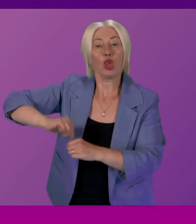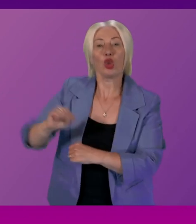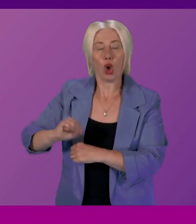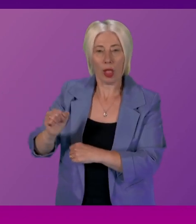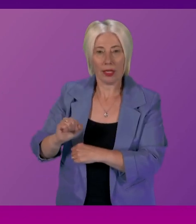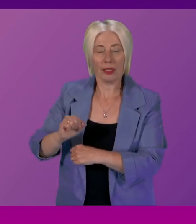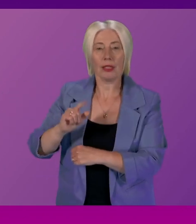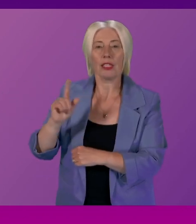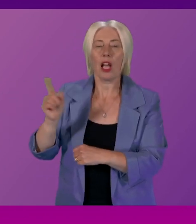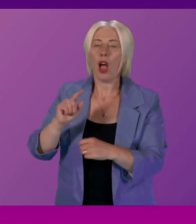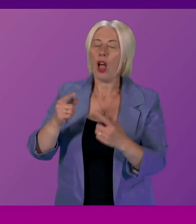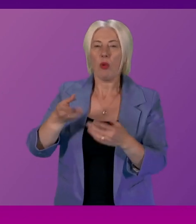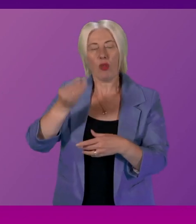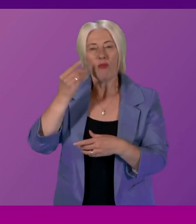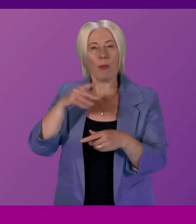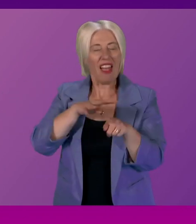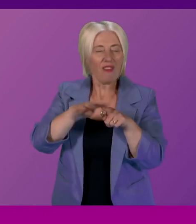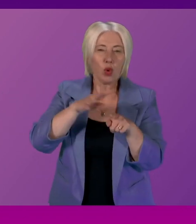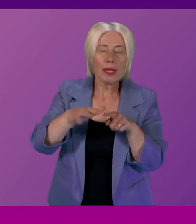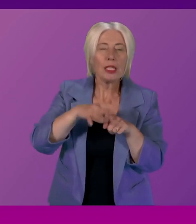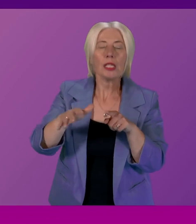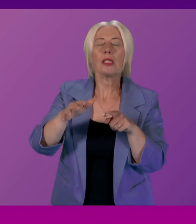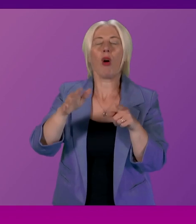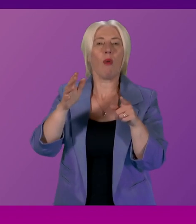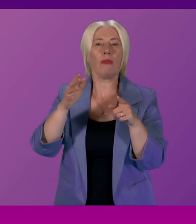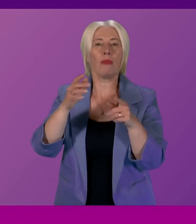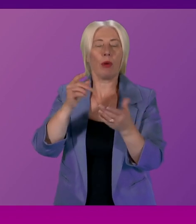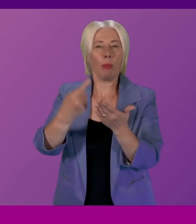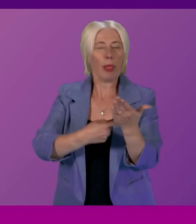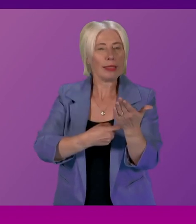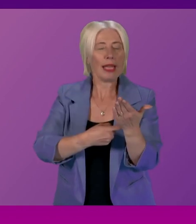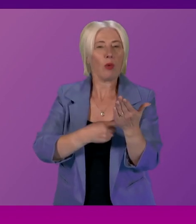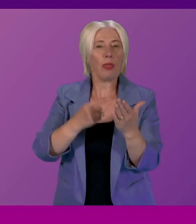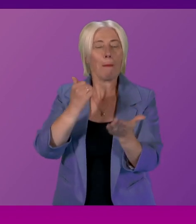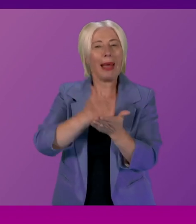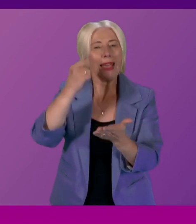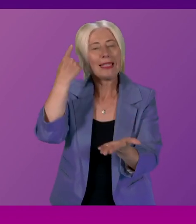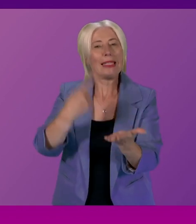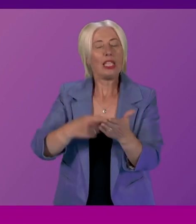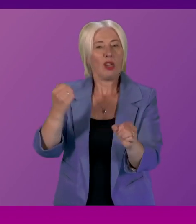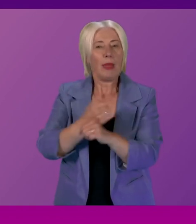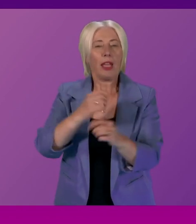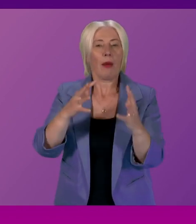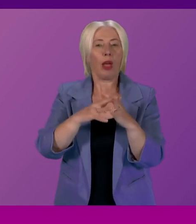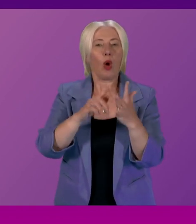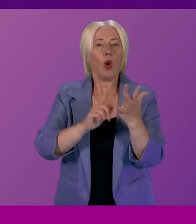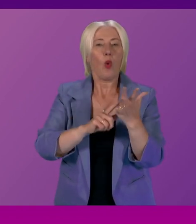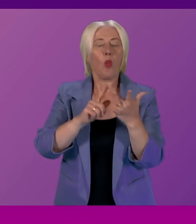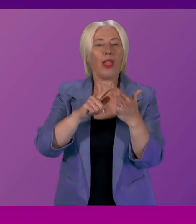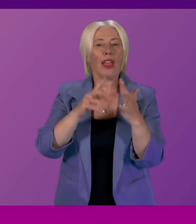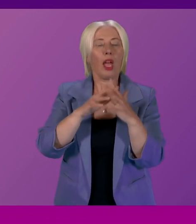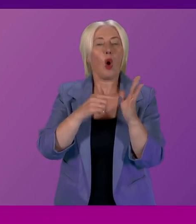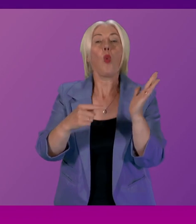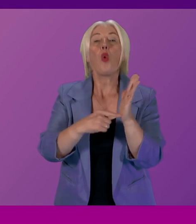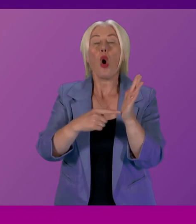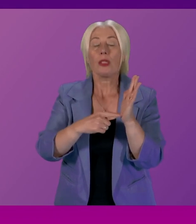Clare influence a government policy on bank decision making when we had Willie Watt in front of the committee before recess he did